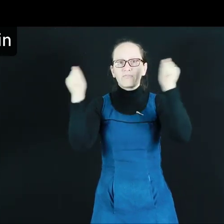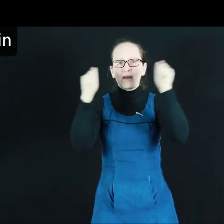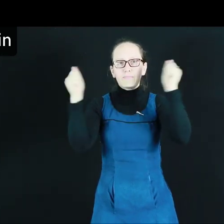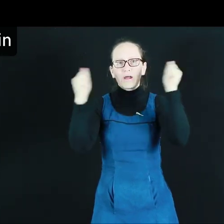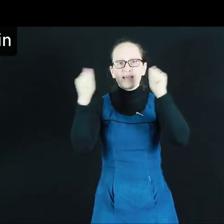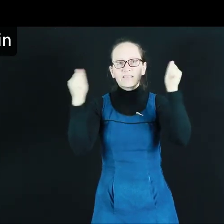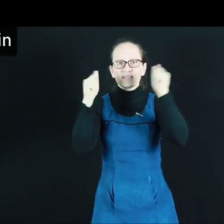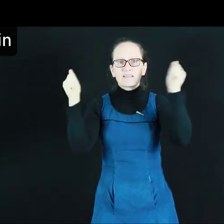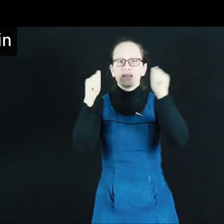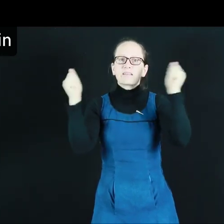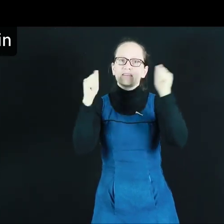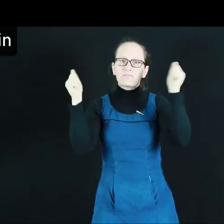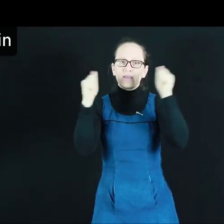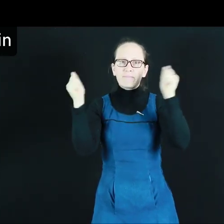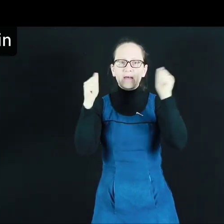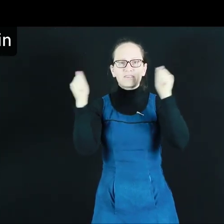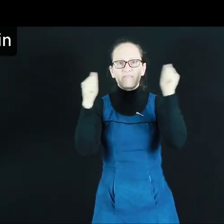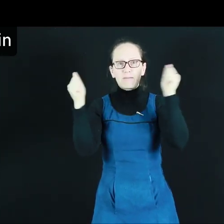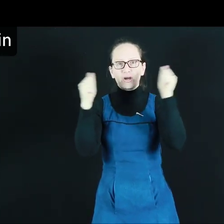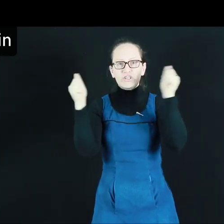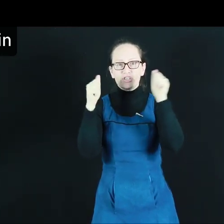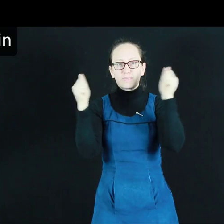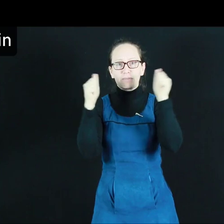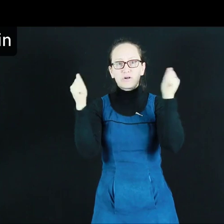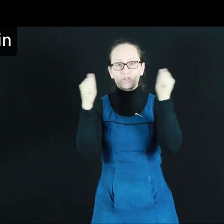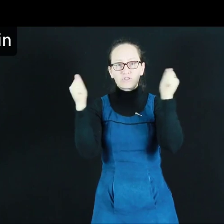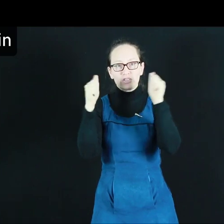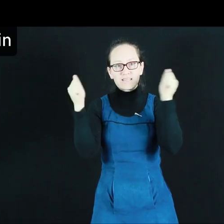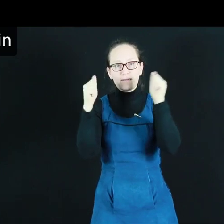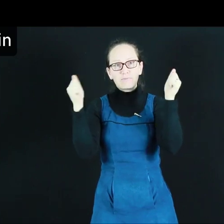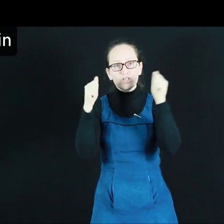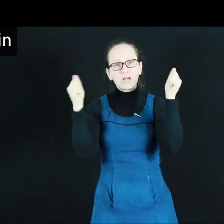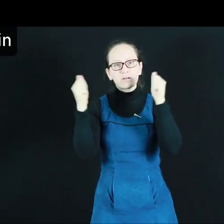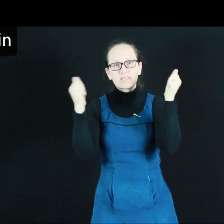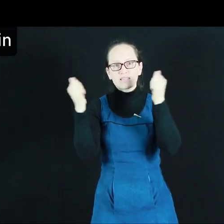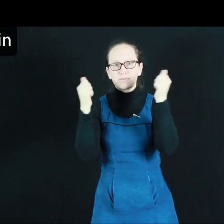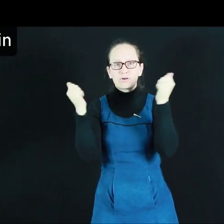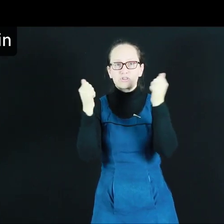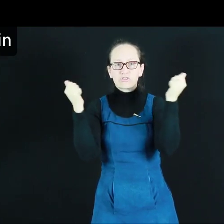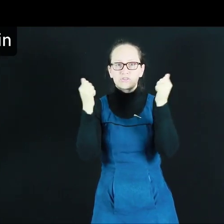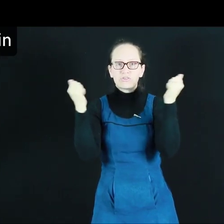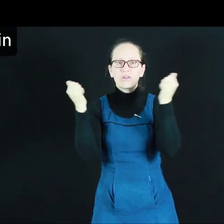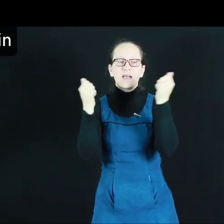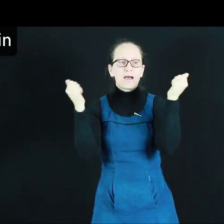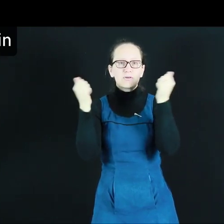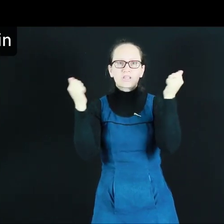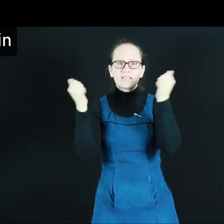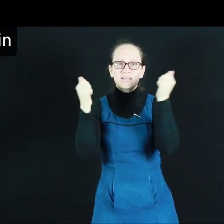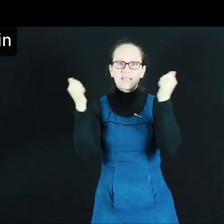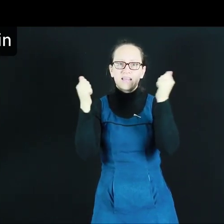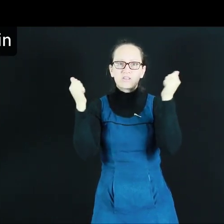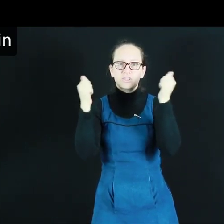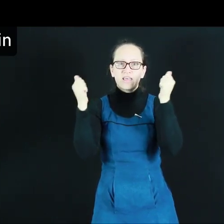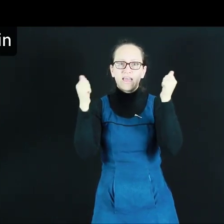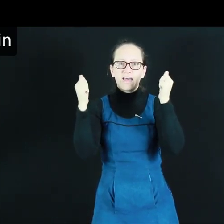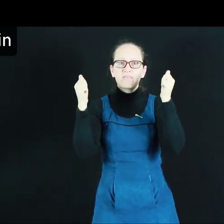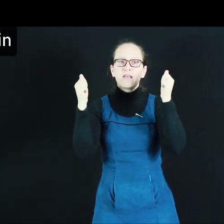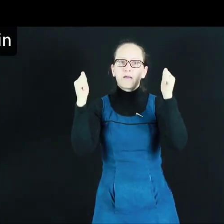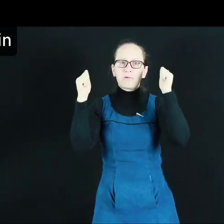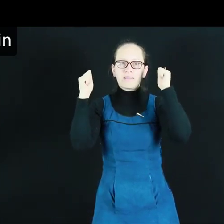vibrate. The amount of vibration is proportional to their temperature because that's proportional to how much kinetic energy they have. And when